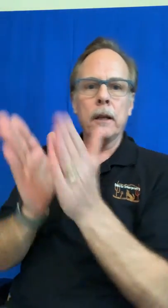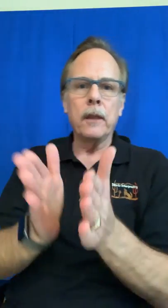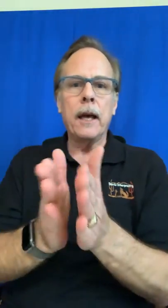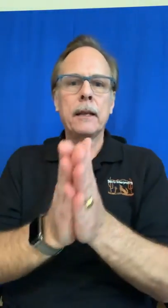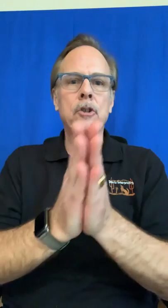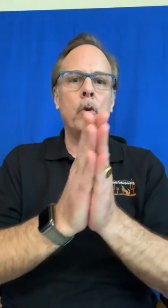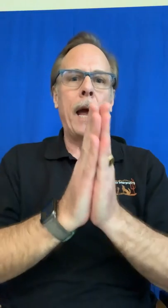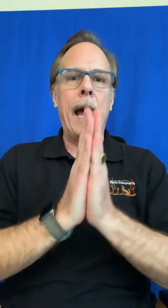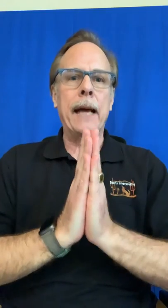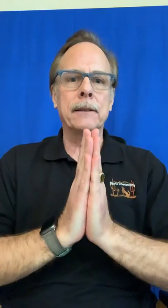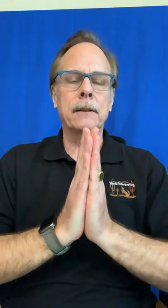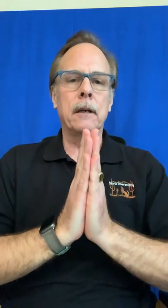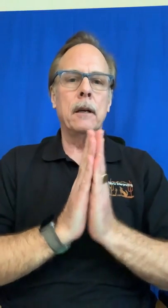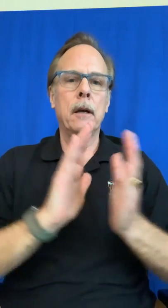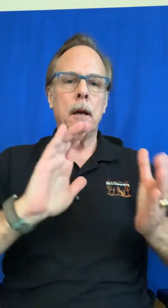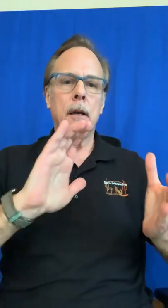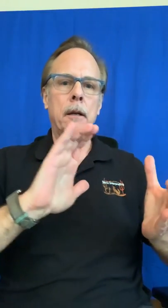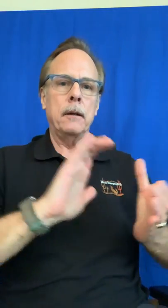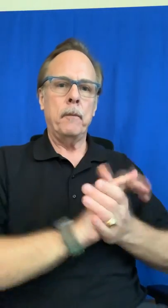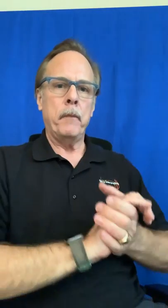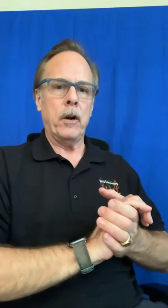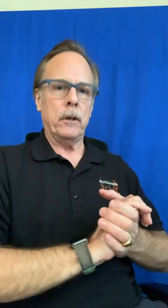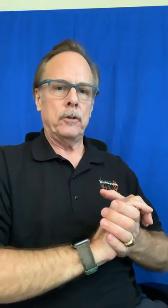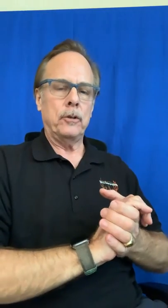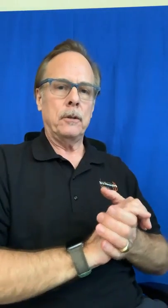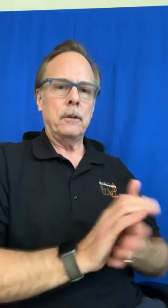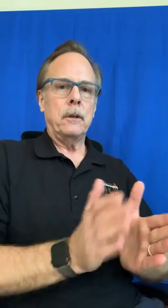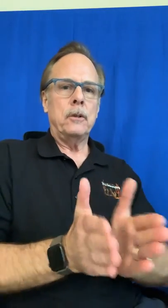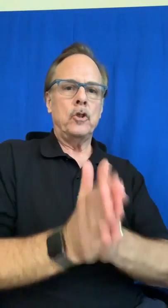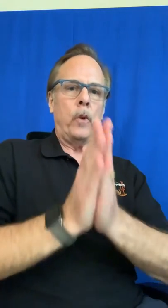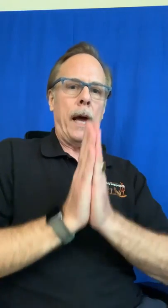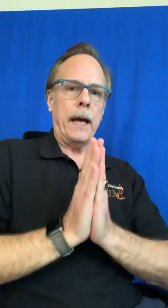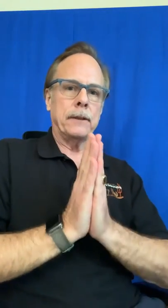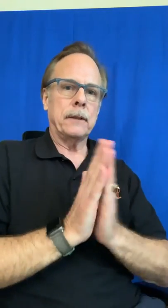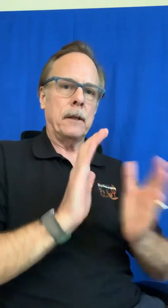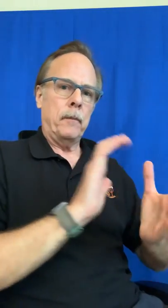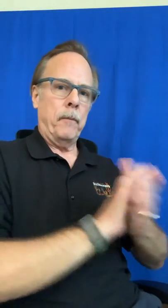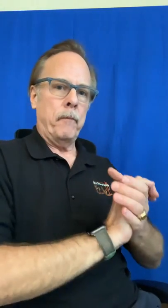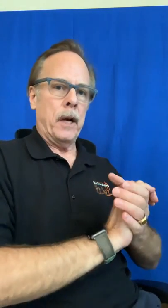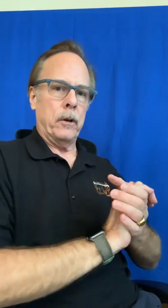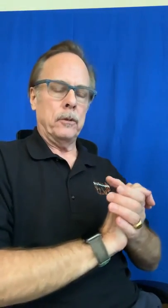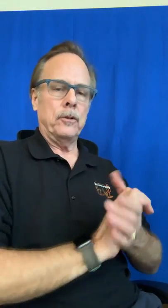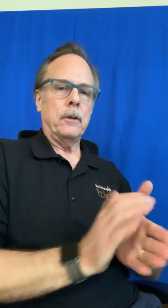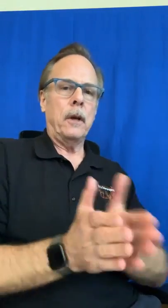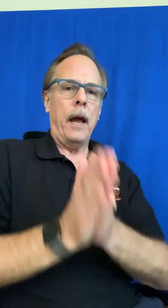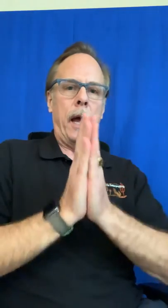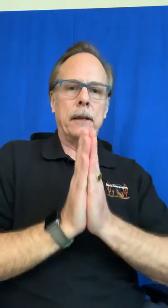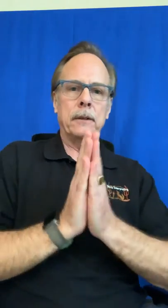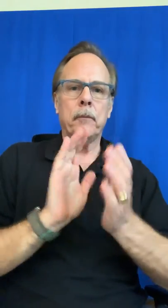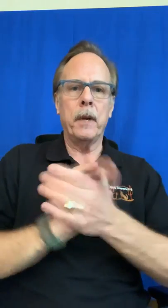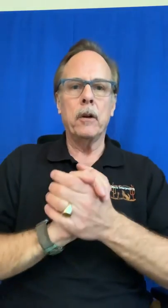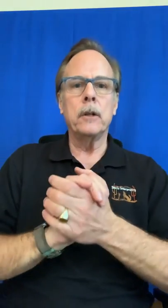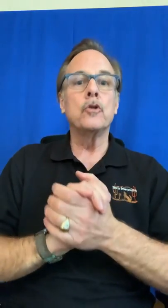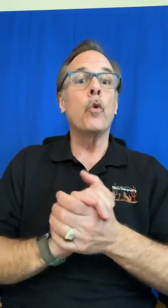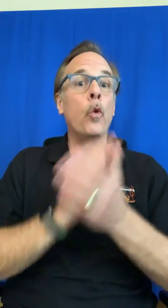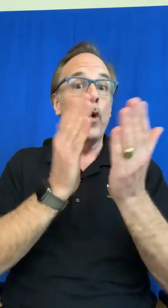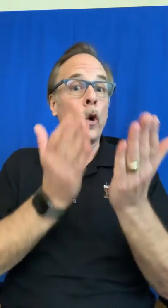that to ask ask marriage to ask marriage ask marriage or